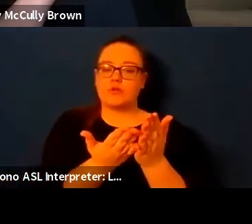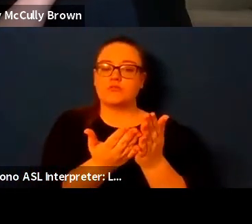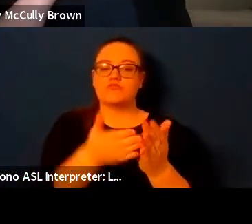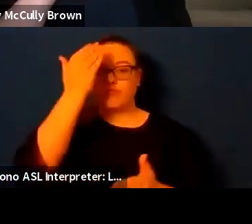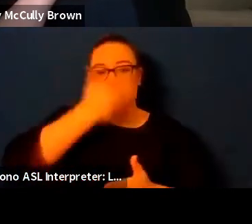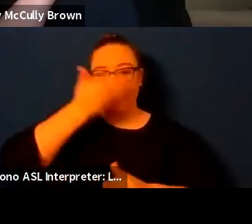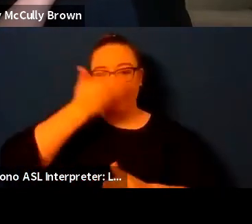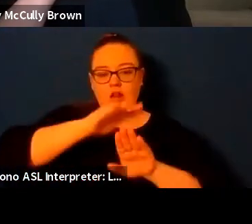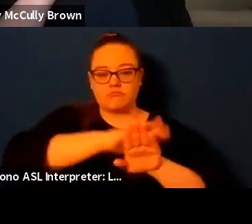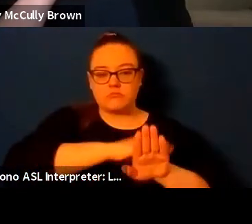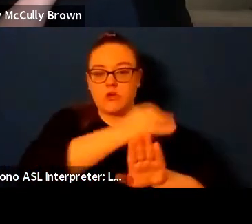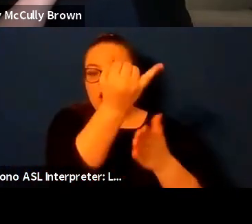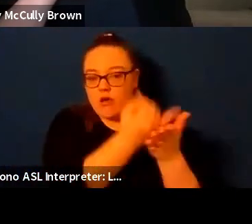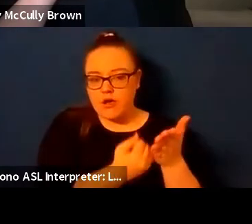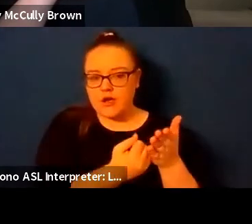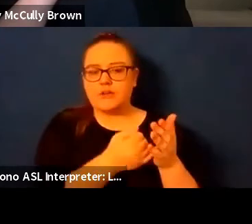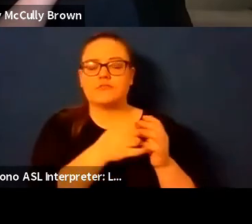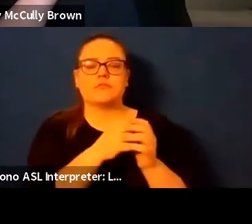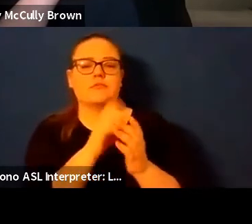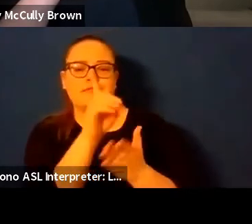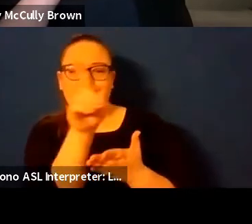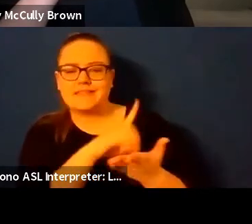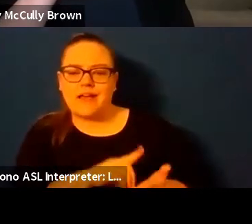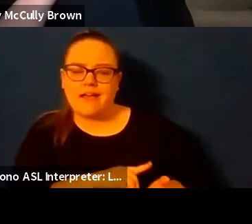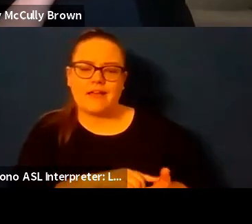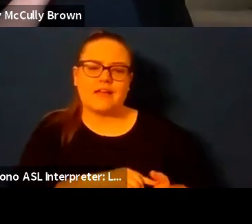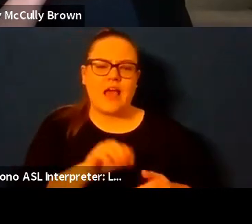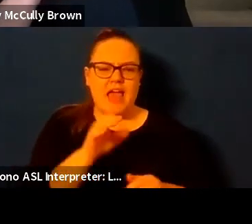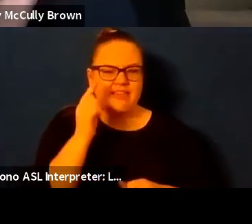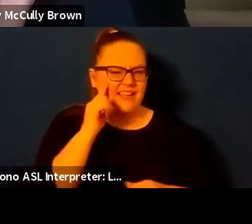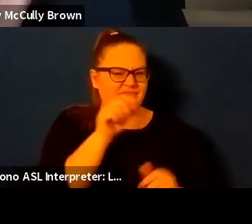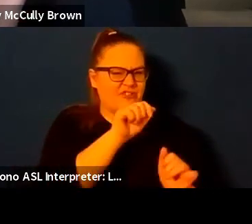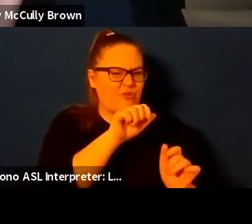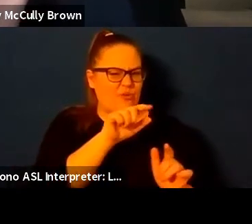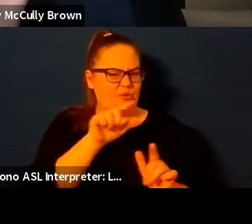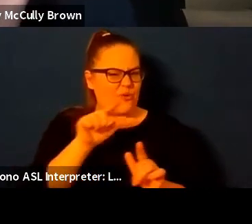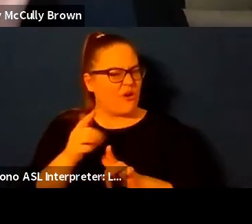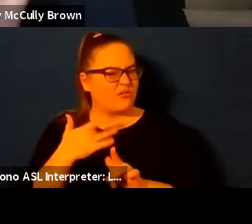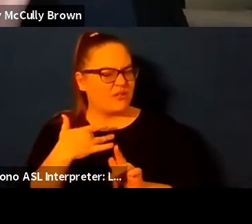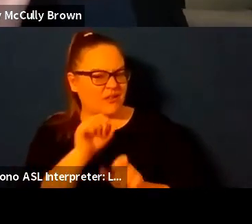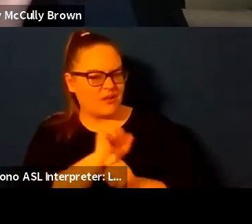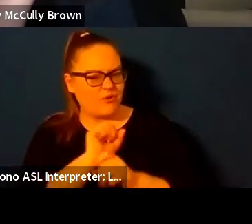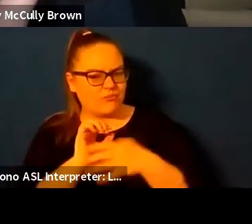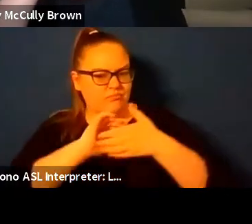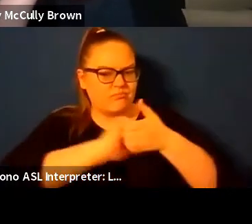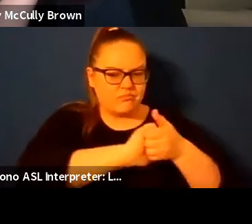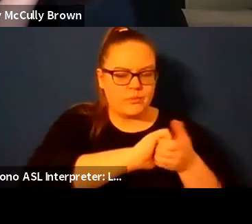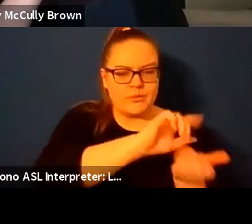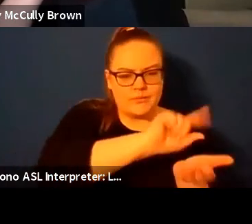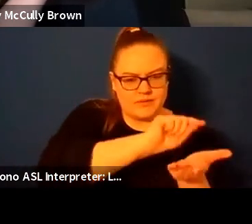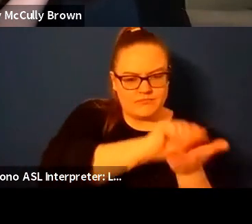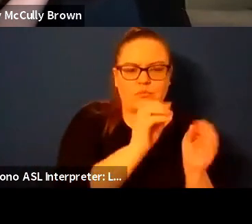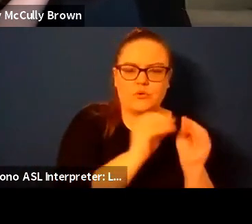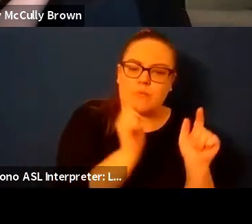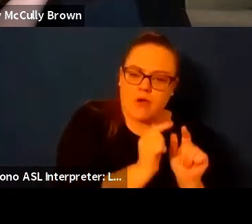if i'm remembering correctly you all work with smaller presses who tend to let their authors have some input in the design of their books and so